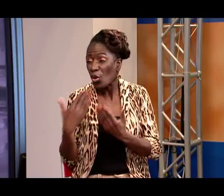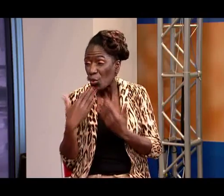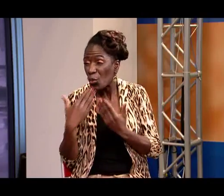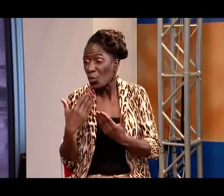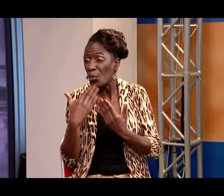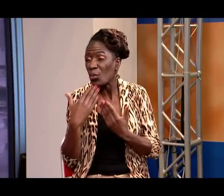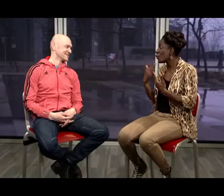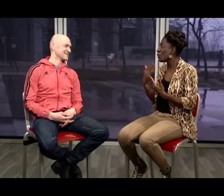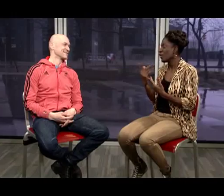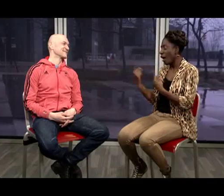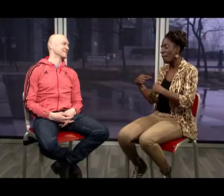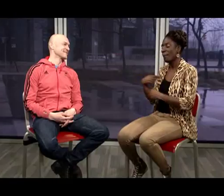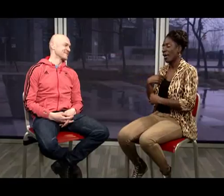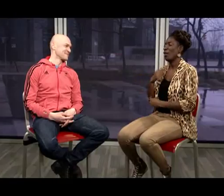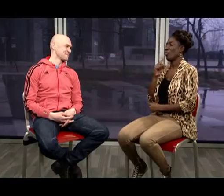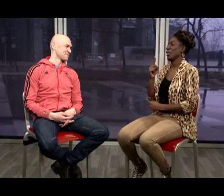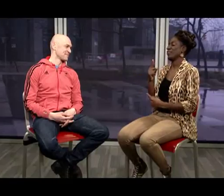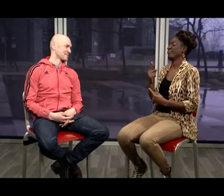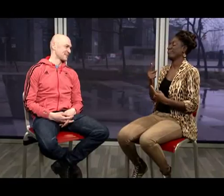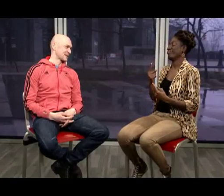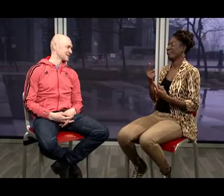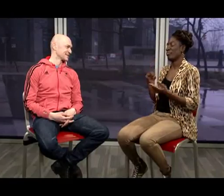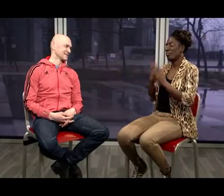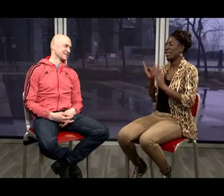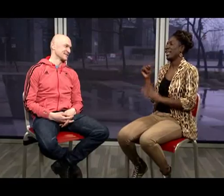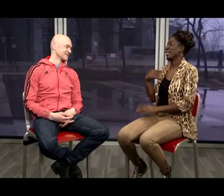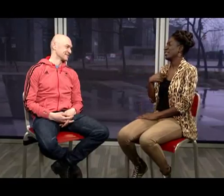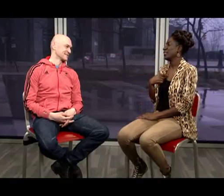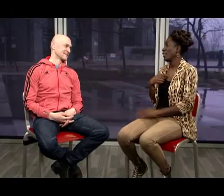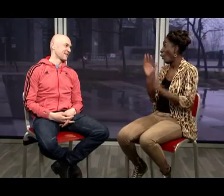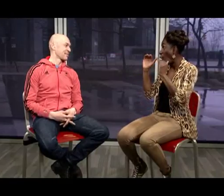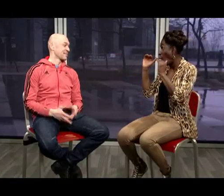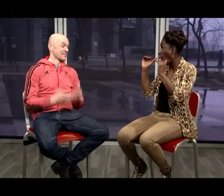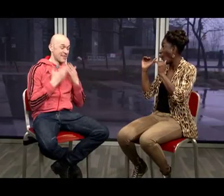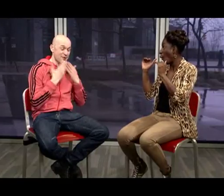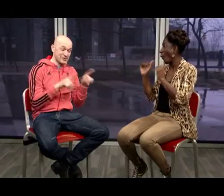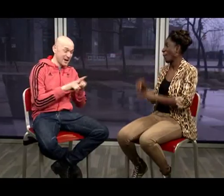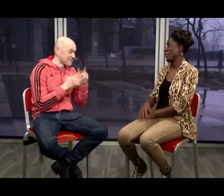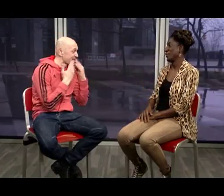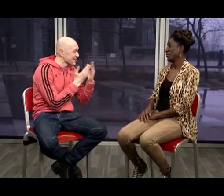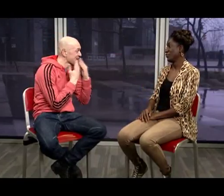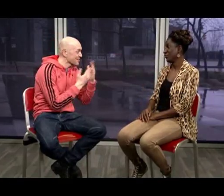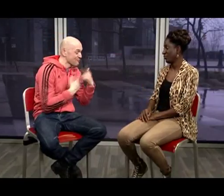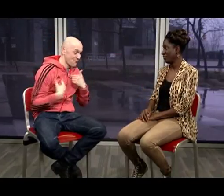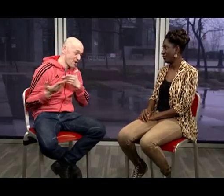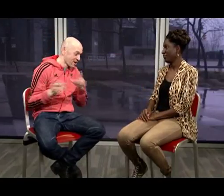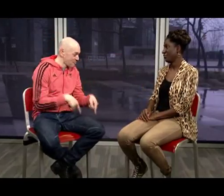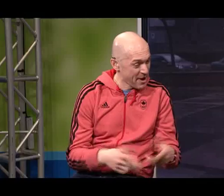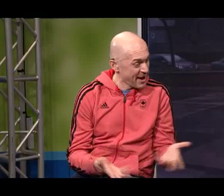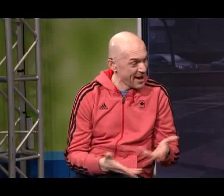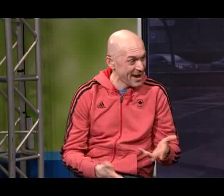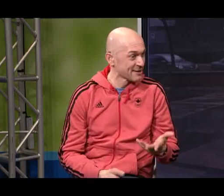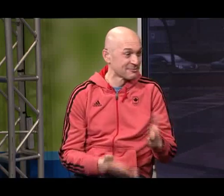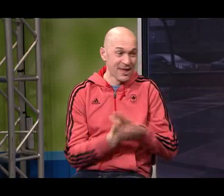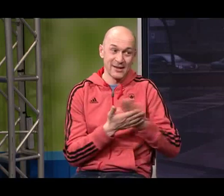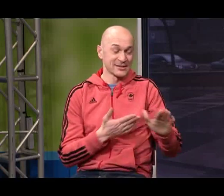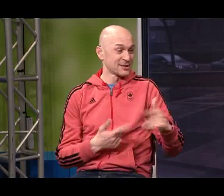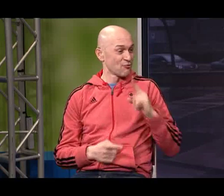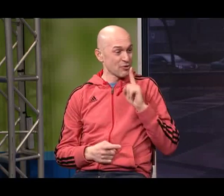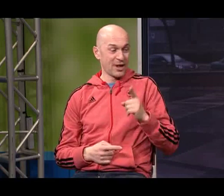And thank you so much for coming in today Really, it means a lot to me Well, thank you for asking me to be here This